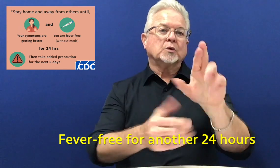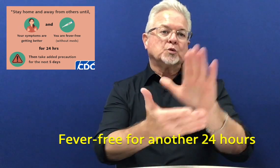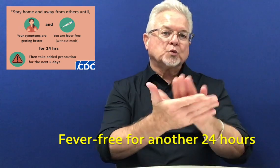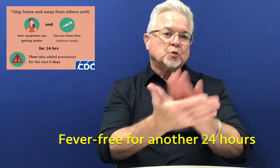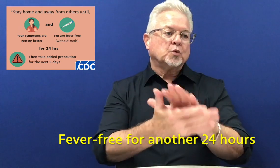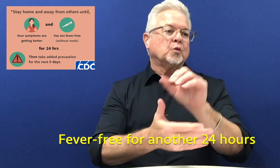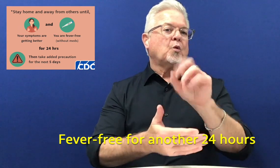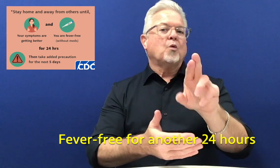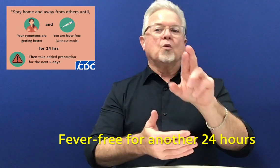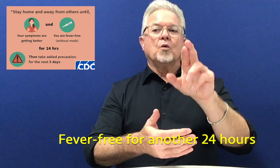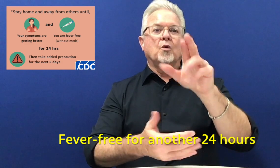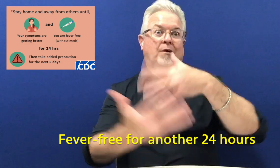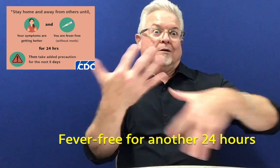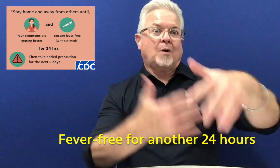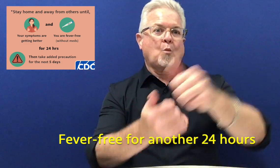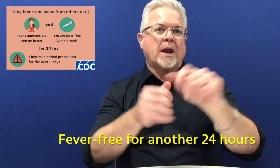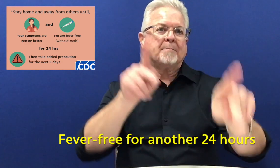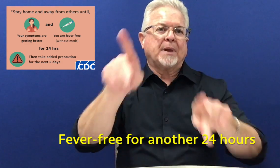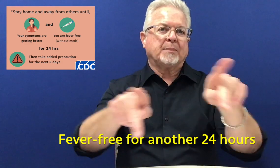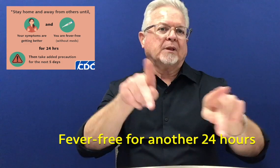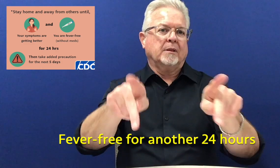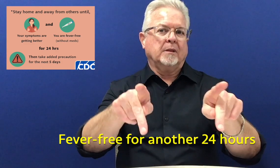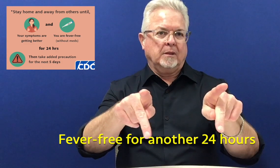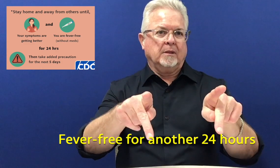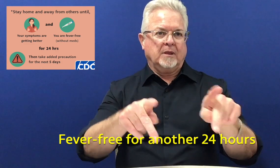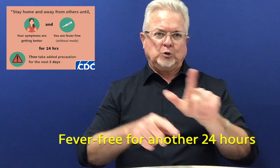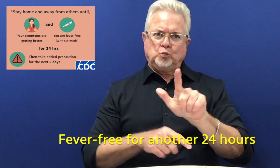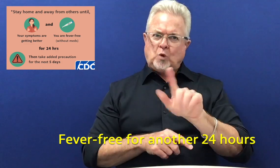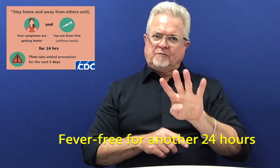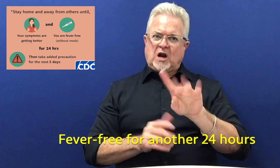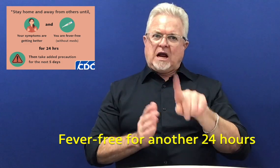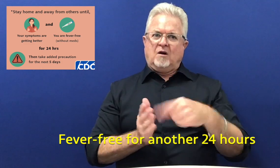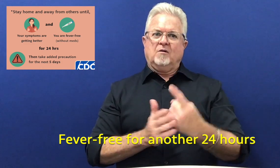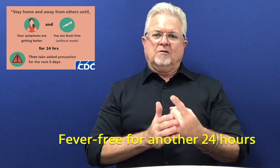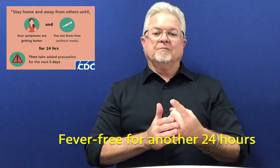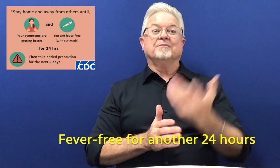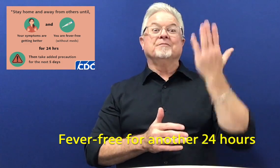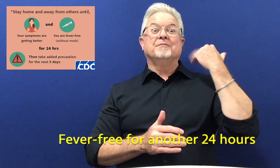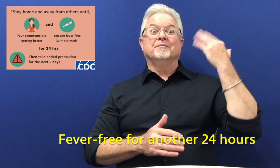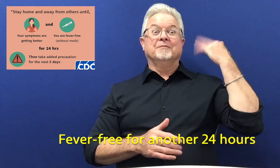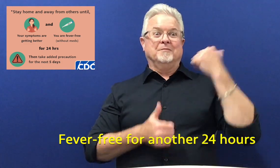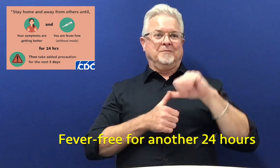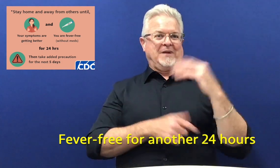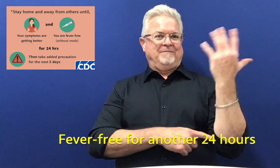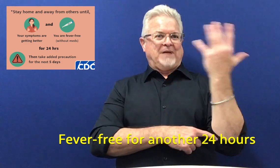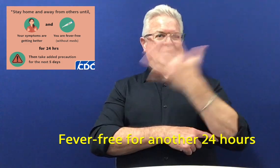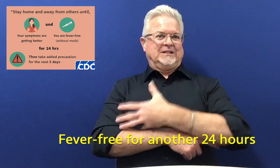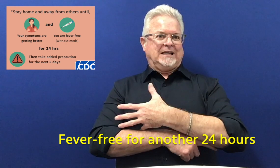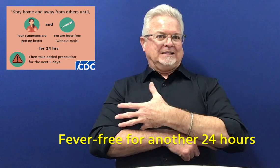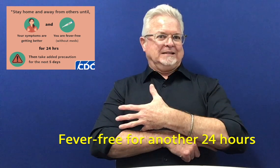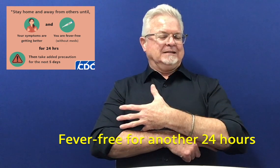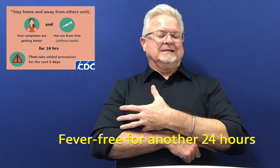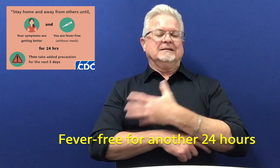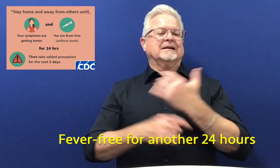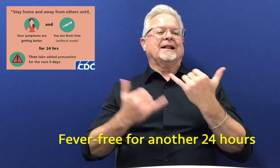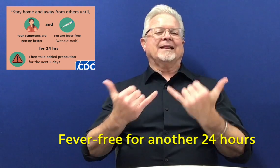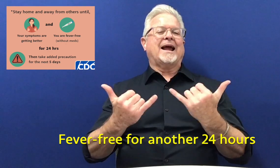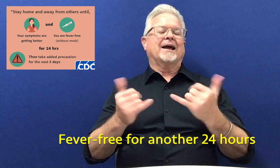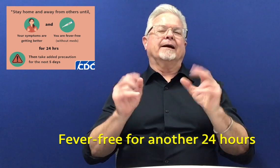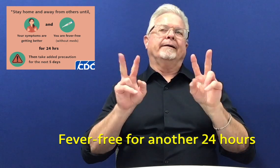go back to work or school or interacting with people in general. 24 hours. It used to be five days, but